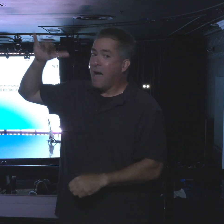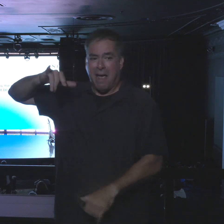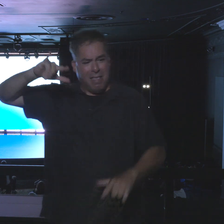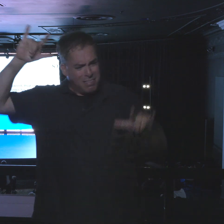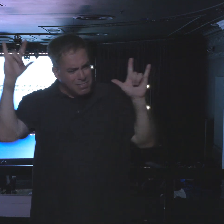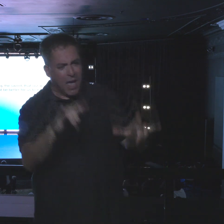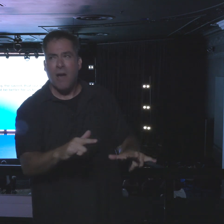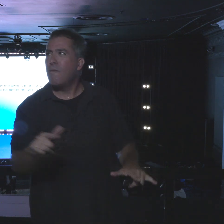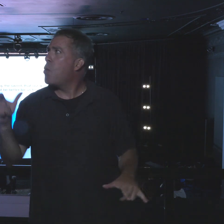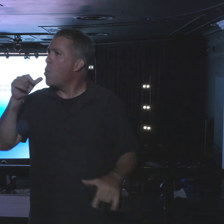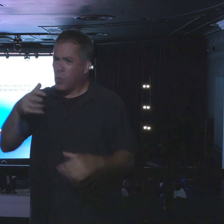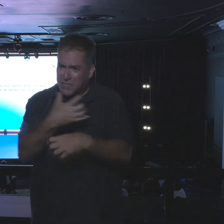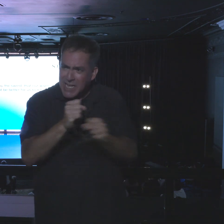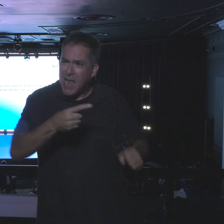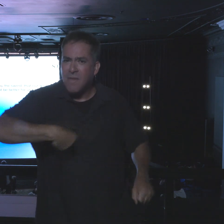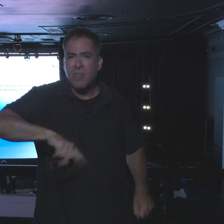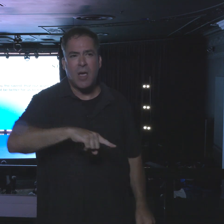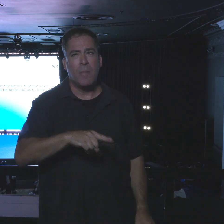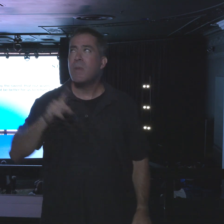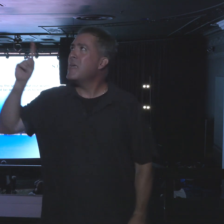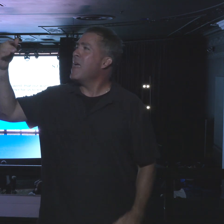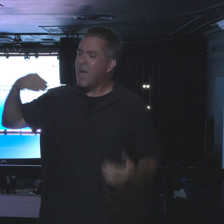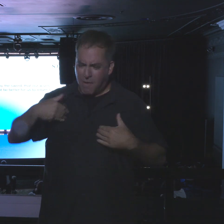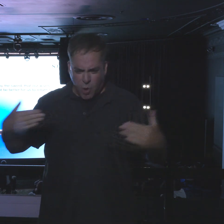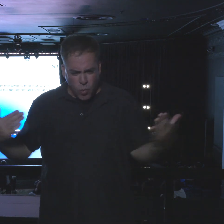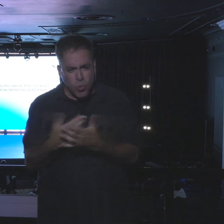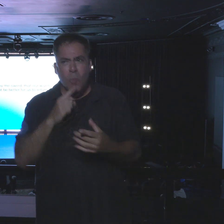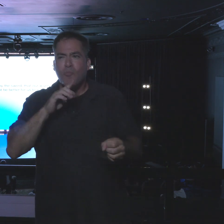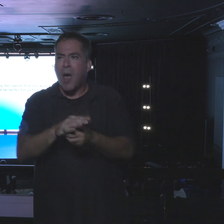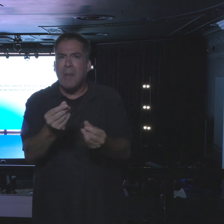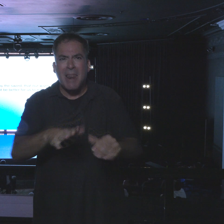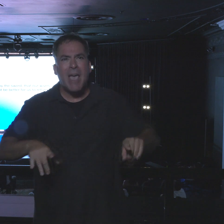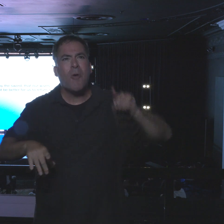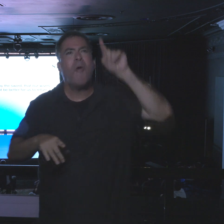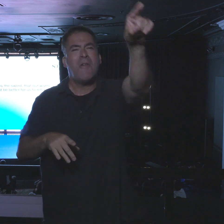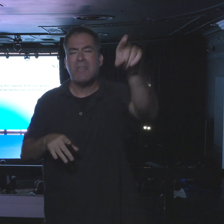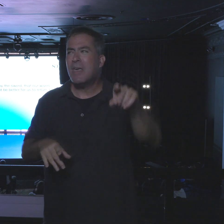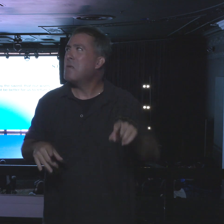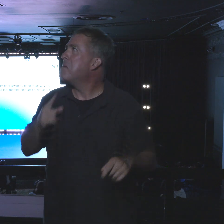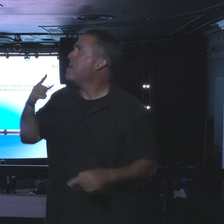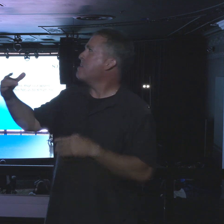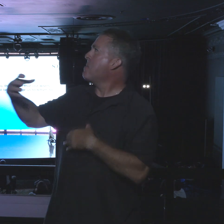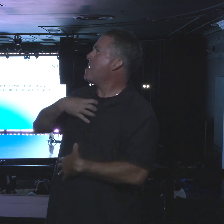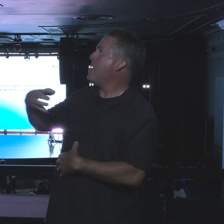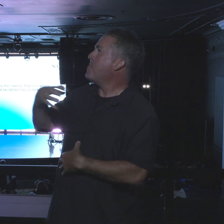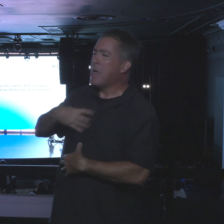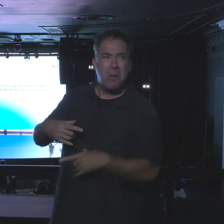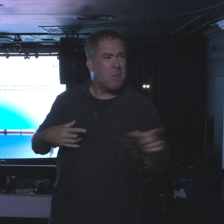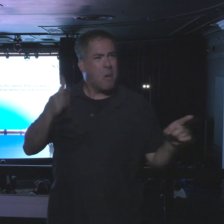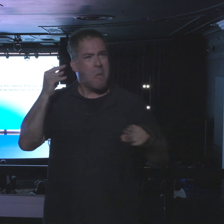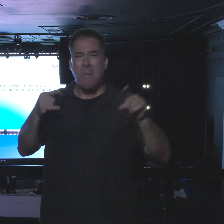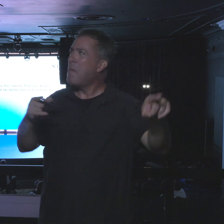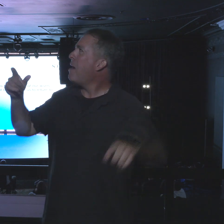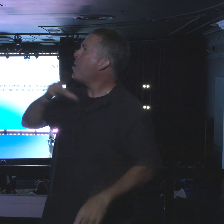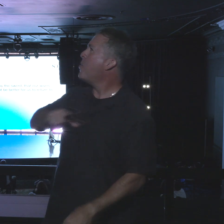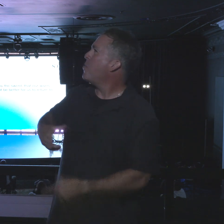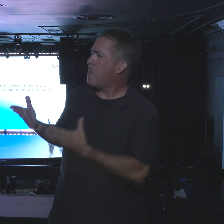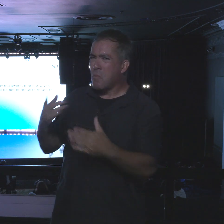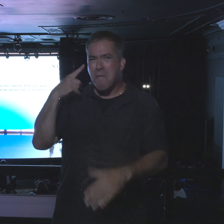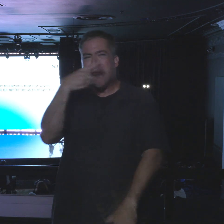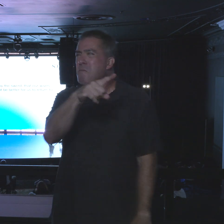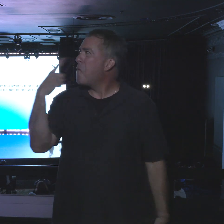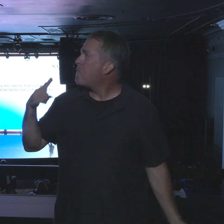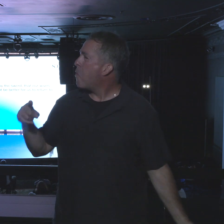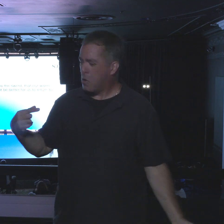who delivered them, who had a new land for them to possess. They said, why has the Lord brought us to this land?